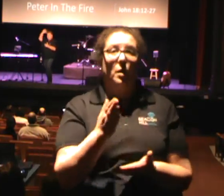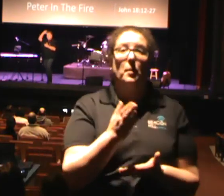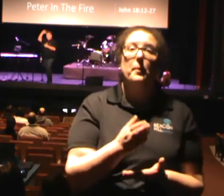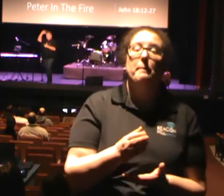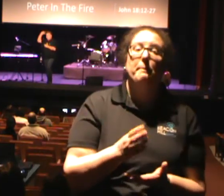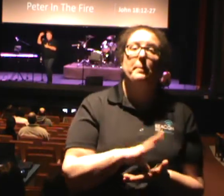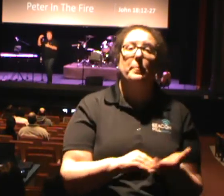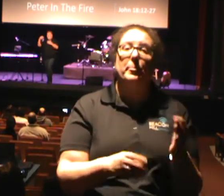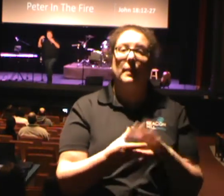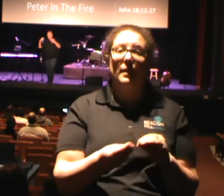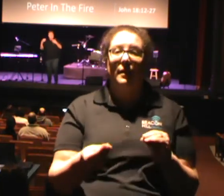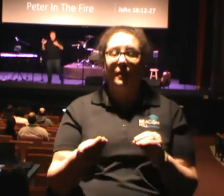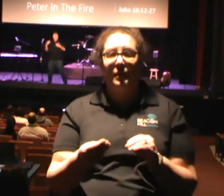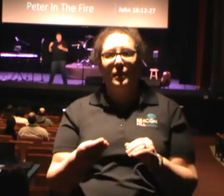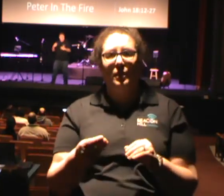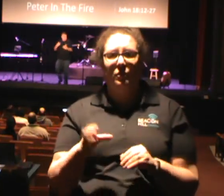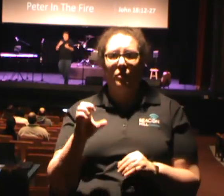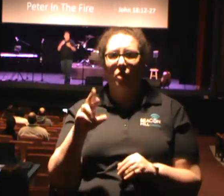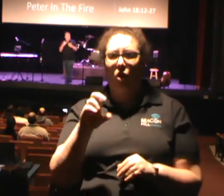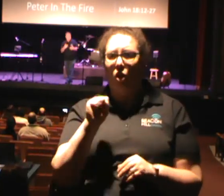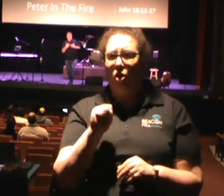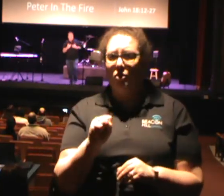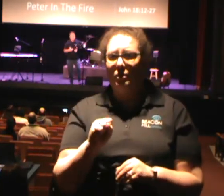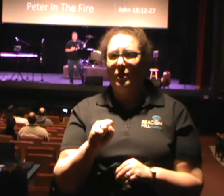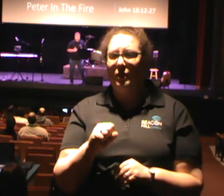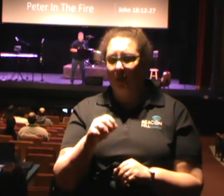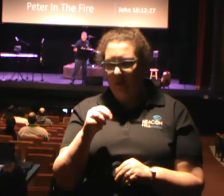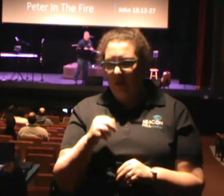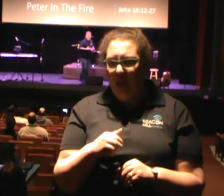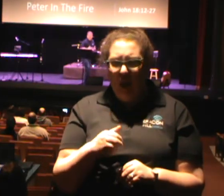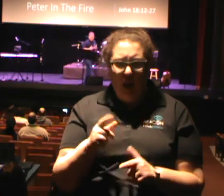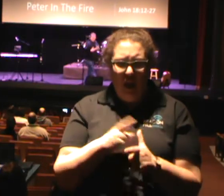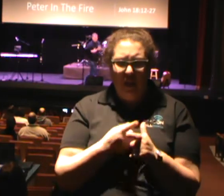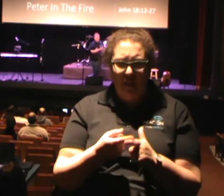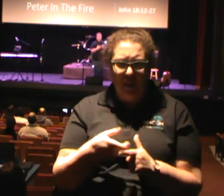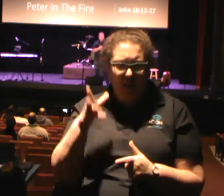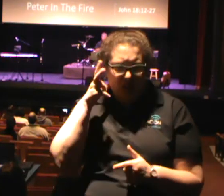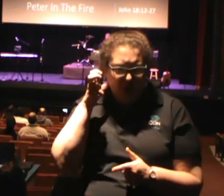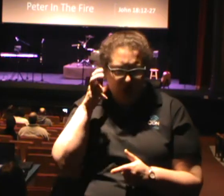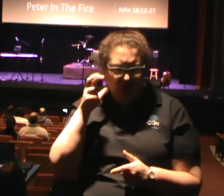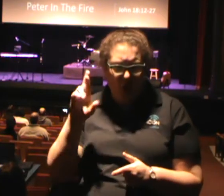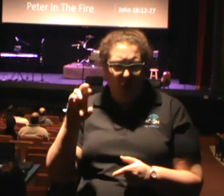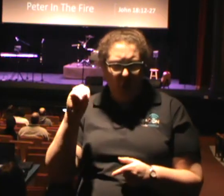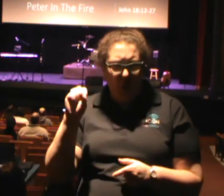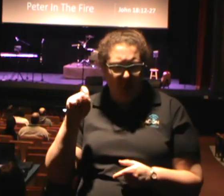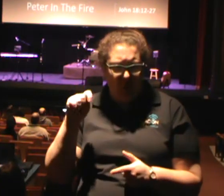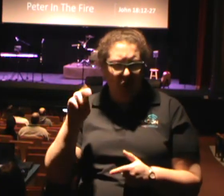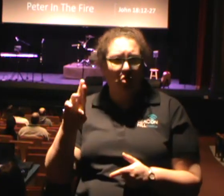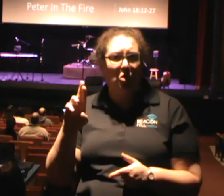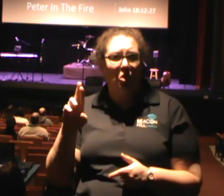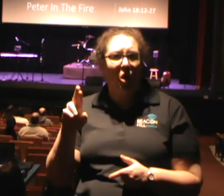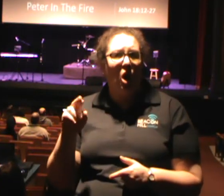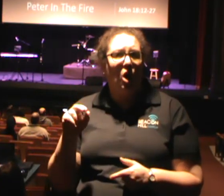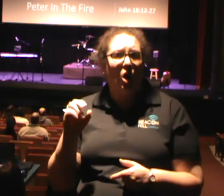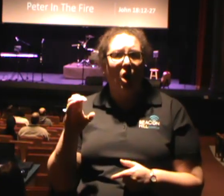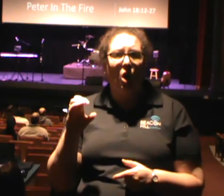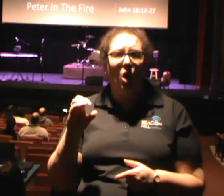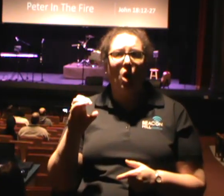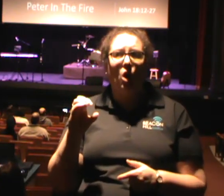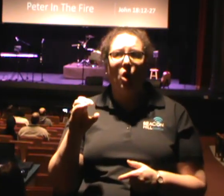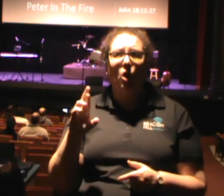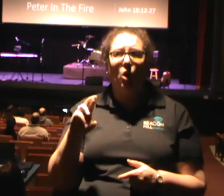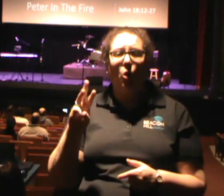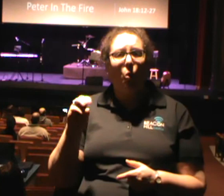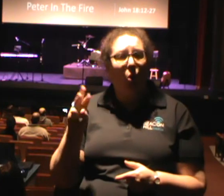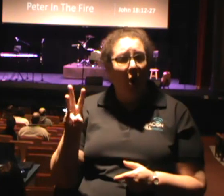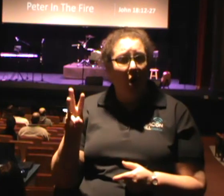and then he hears the rooster crow, and then he goes away and he weeps barely. You know what? That's what sin is supposed to make you do in your life when